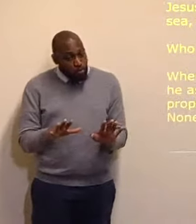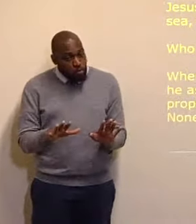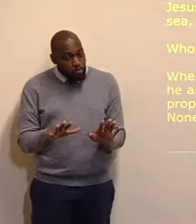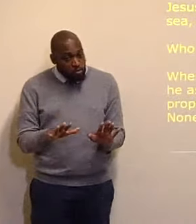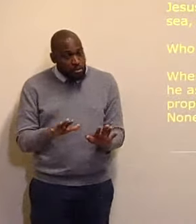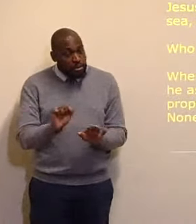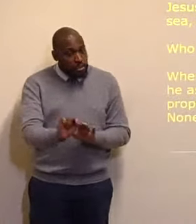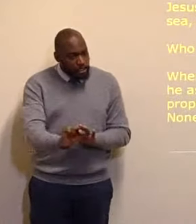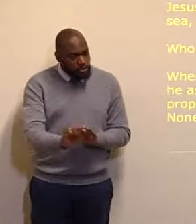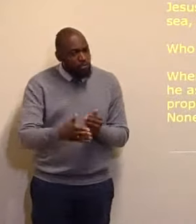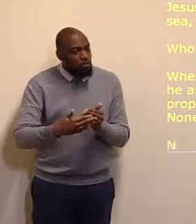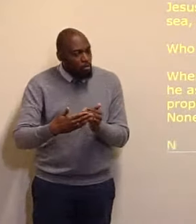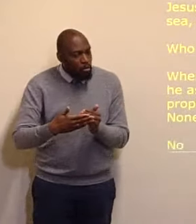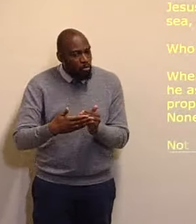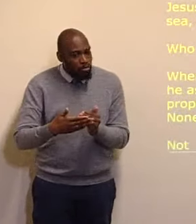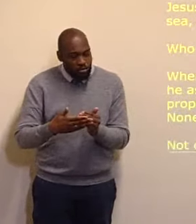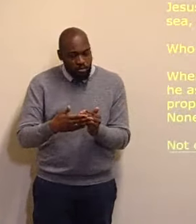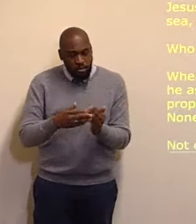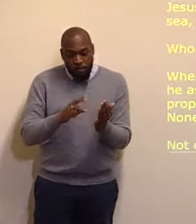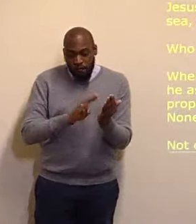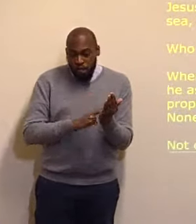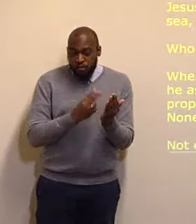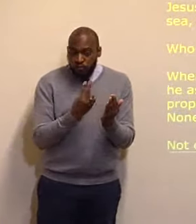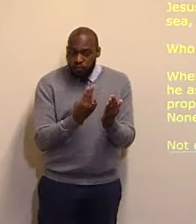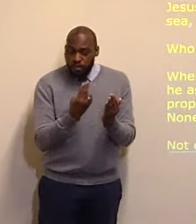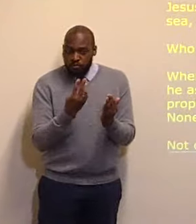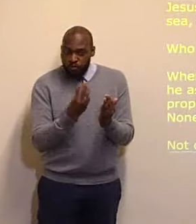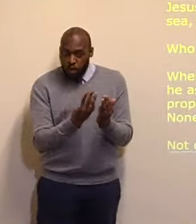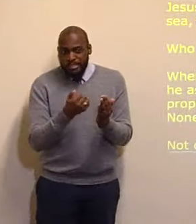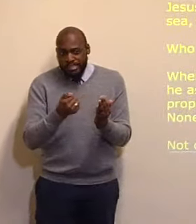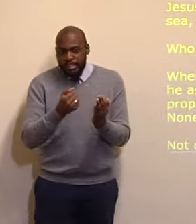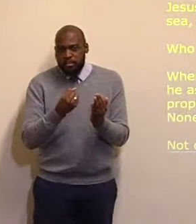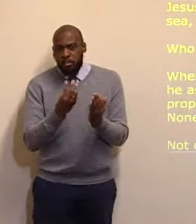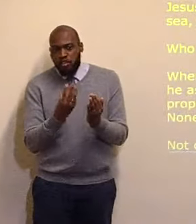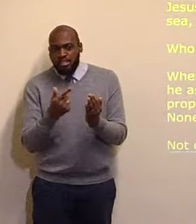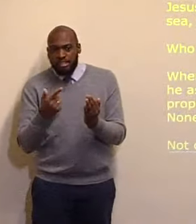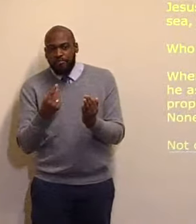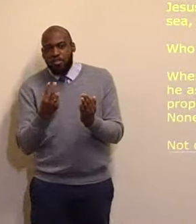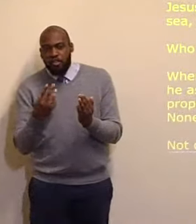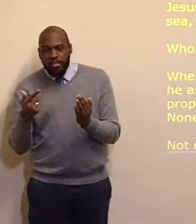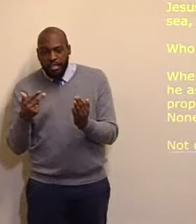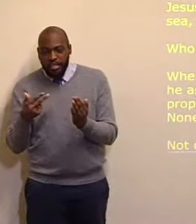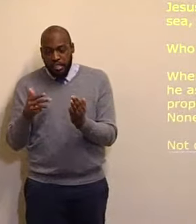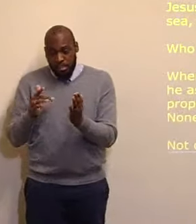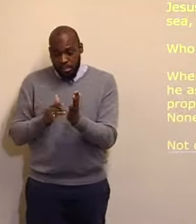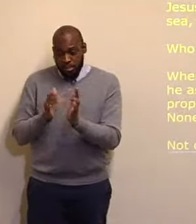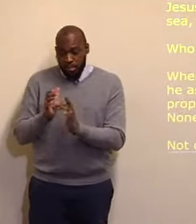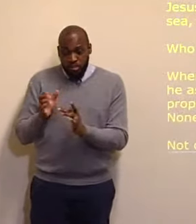Peter says, verse 36, 37, 38, Christ was risen, from the dead.